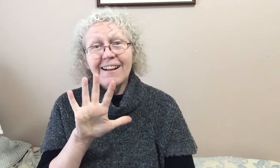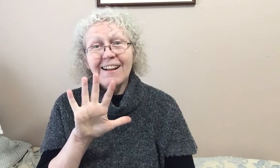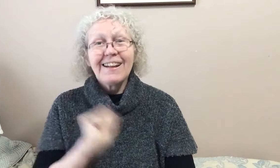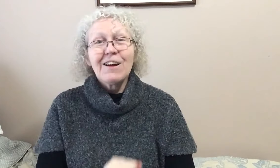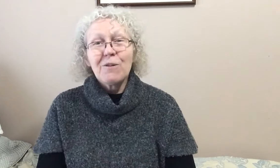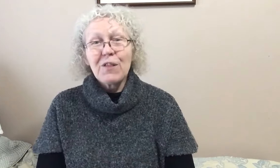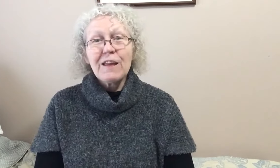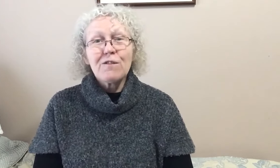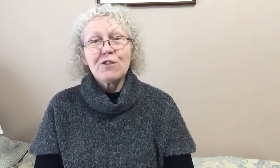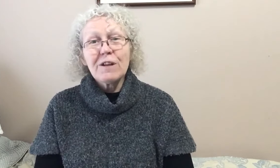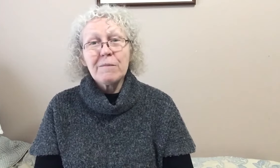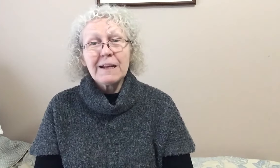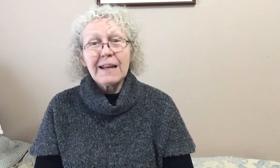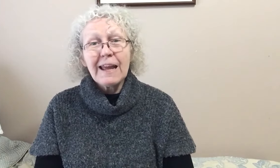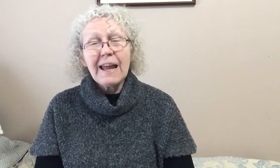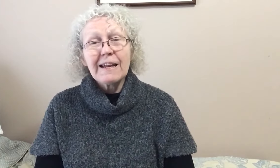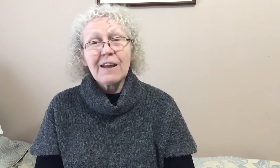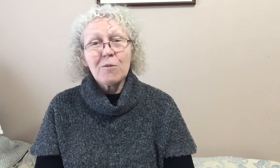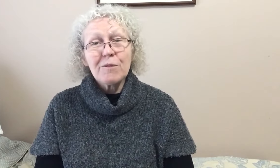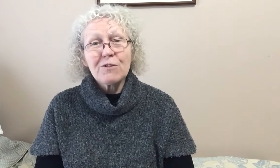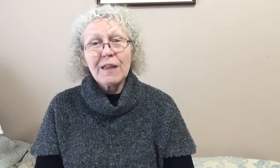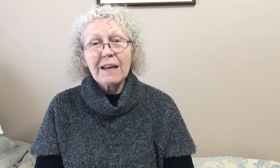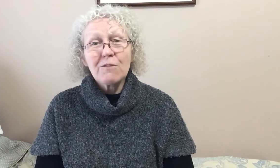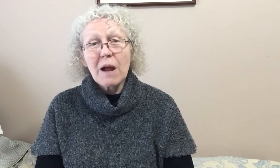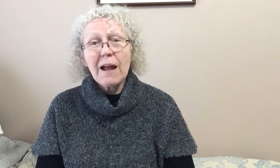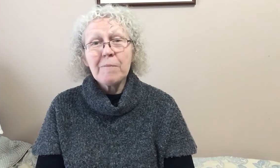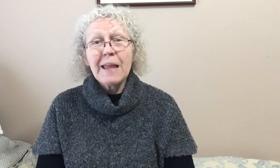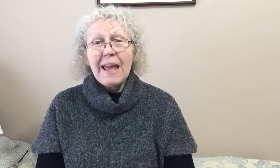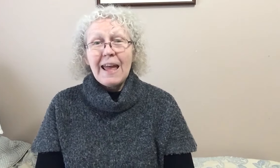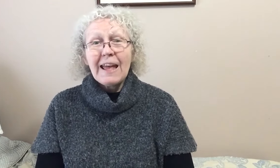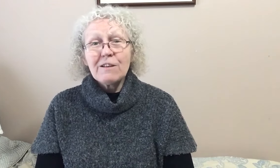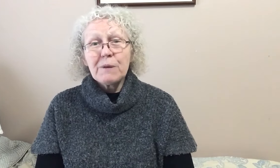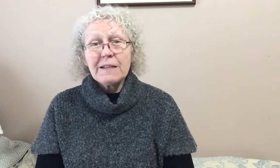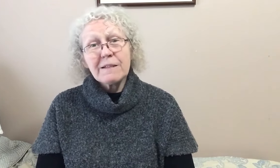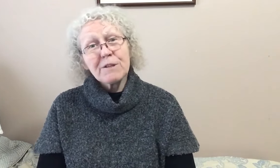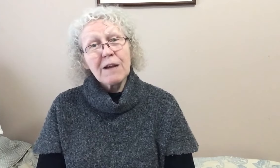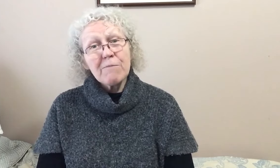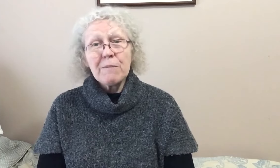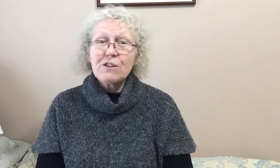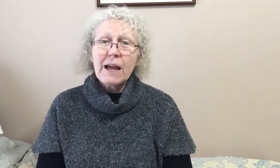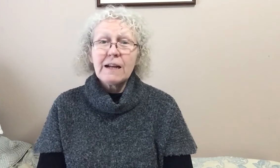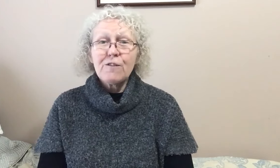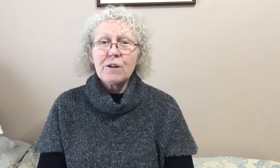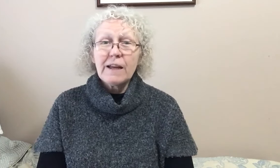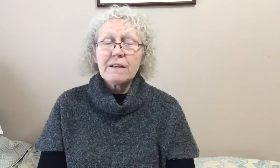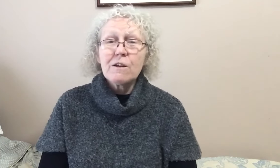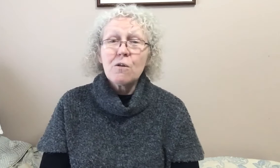Well thank you for joining me today and I hope you enjoy that little rhyme. And please subscribe to my channel if you'd like to know